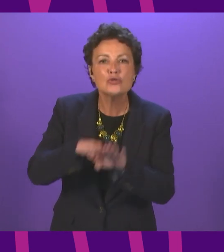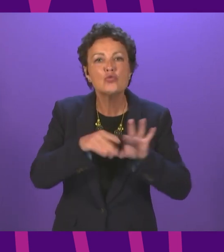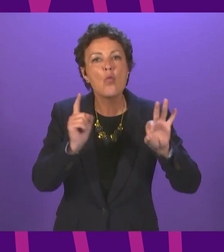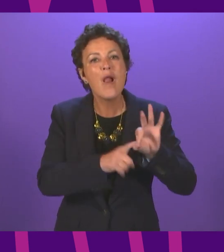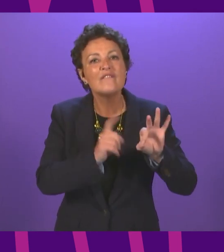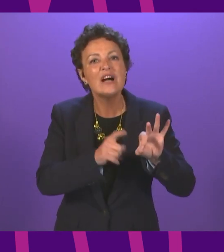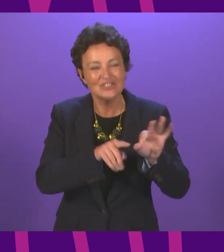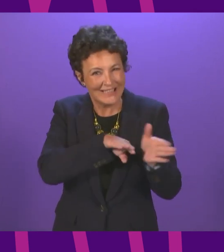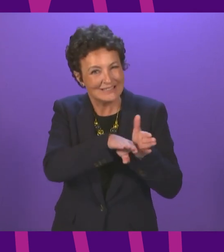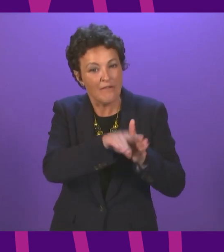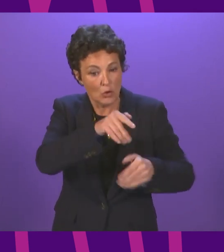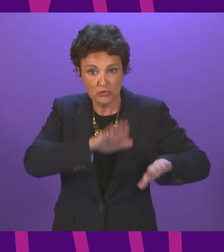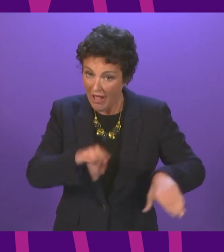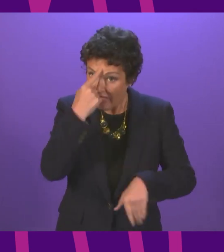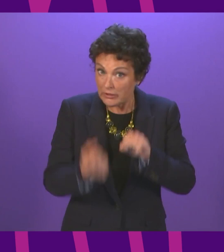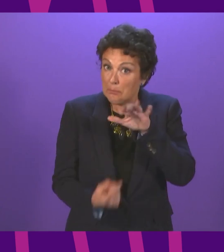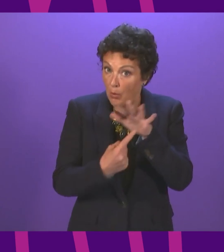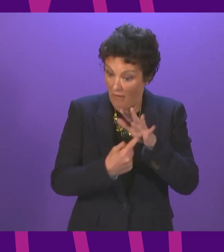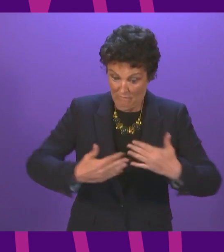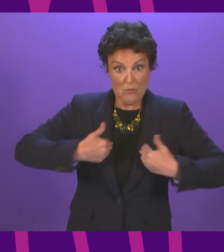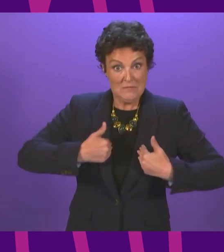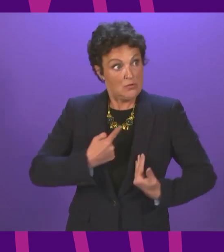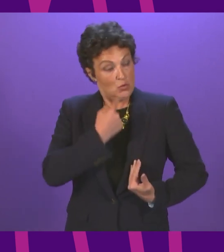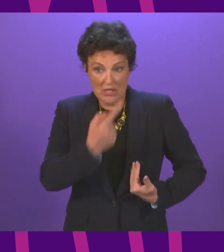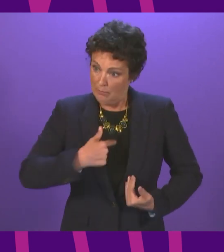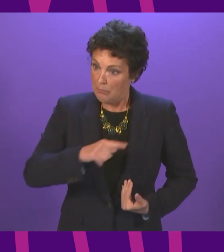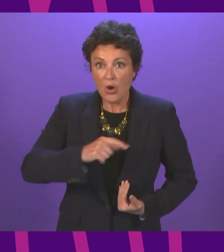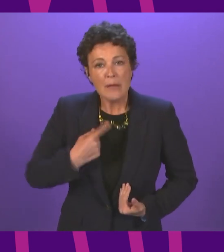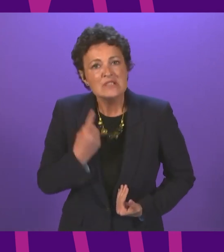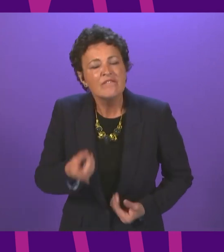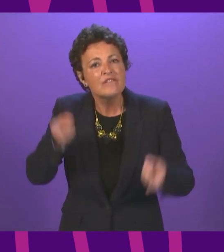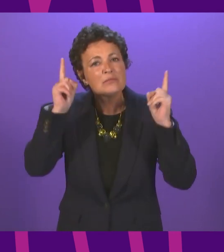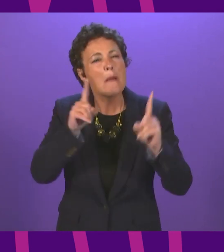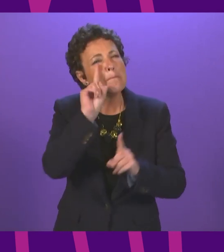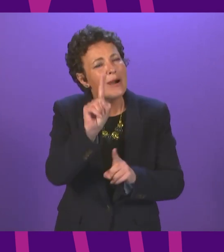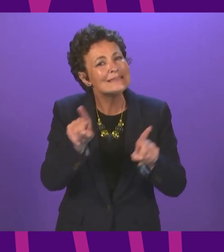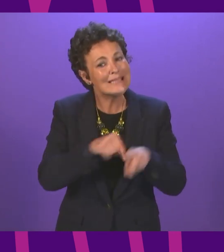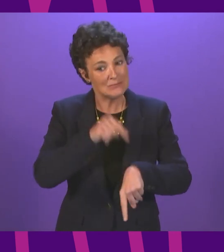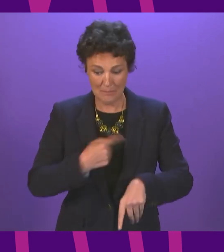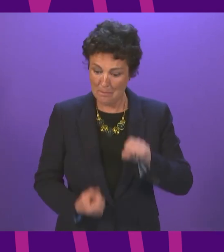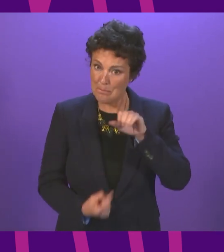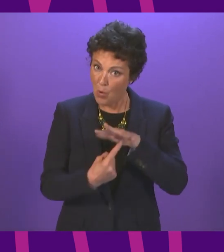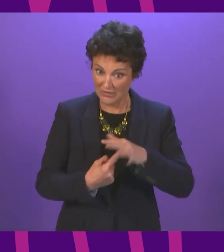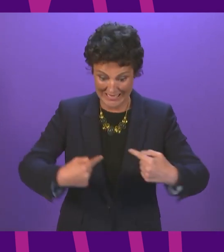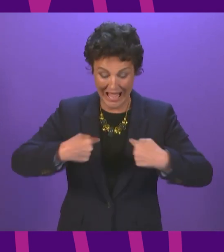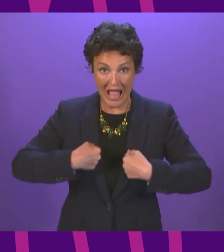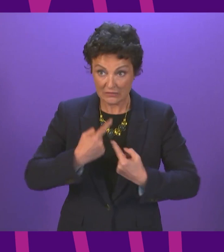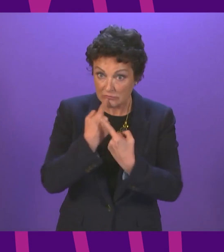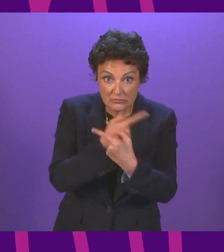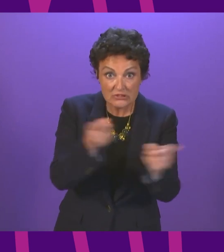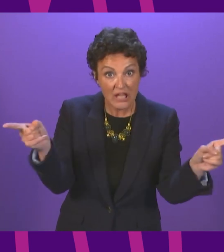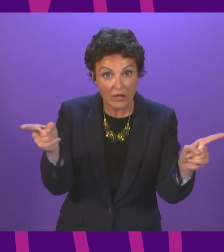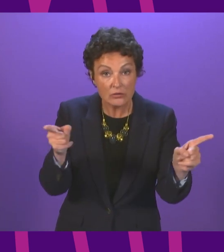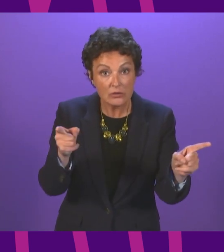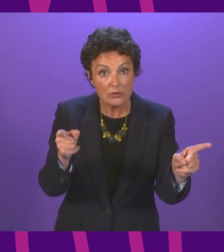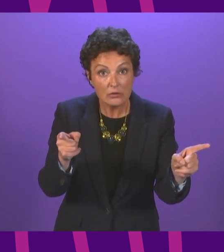and I think that's important, not just for me to say, for my assurance as First Minister, but it's really important for me to say that for the benefit of young people and